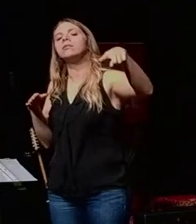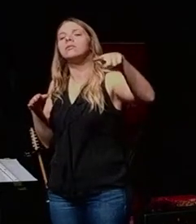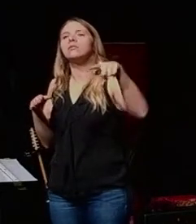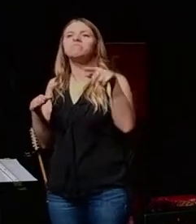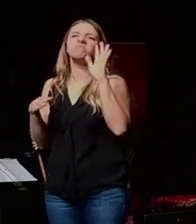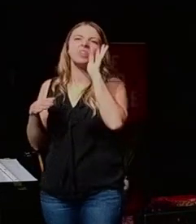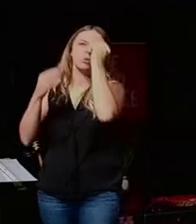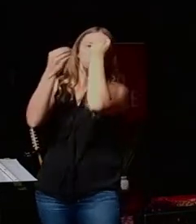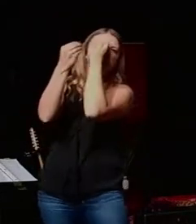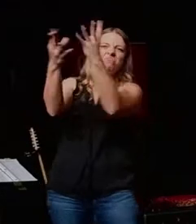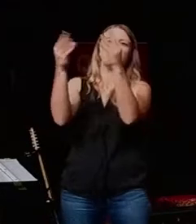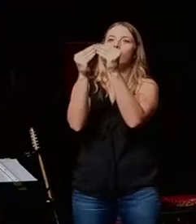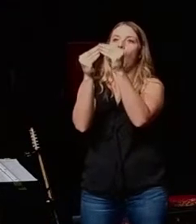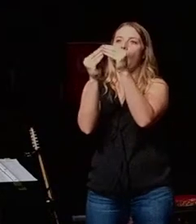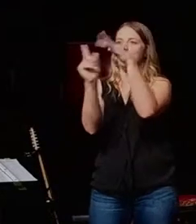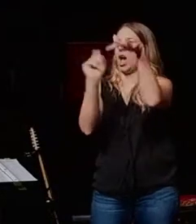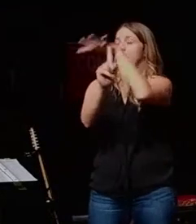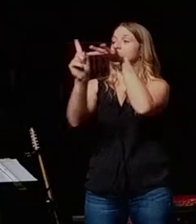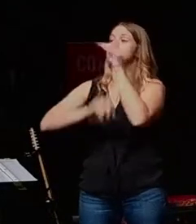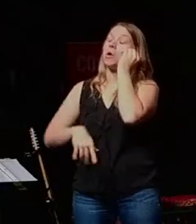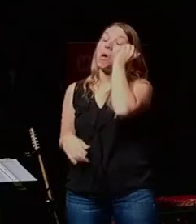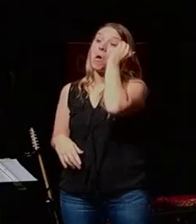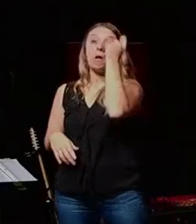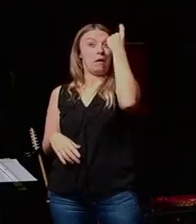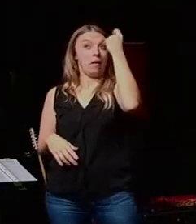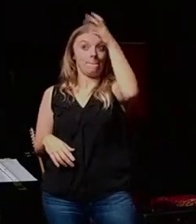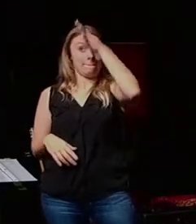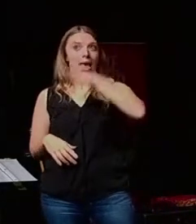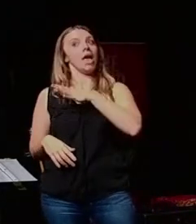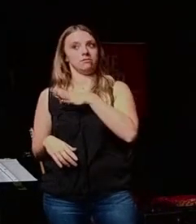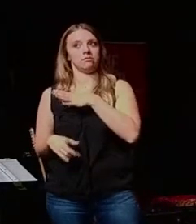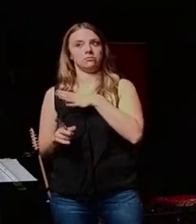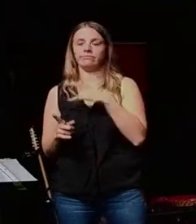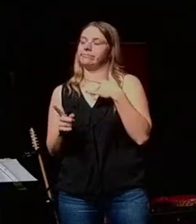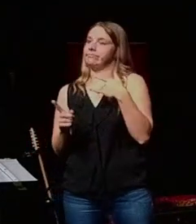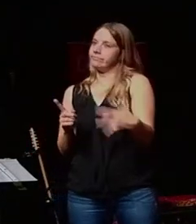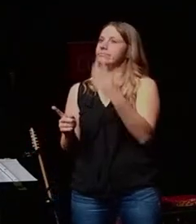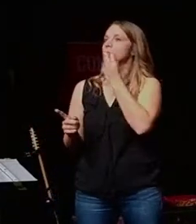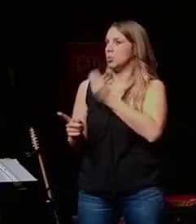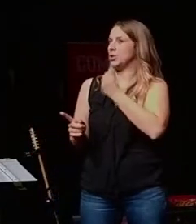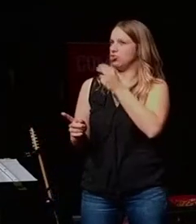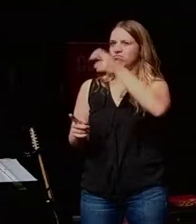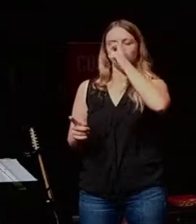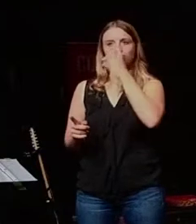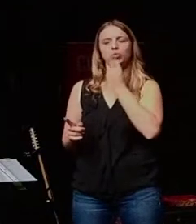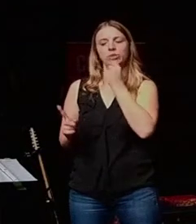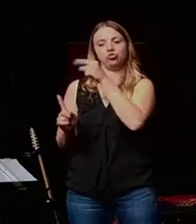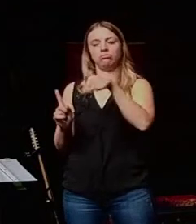just to give you sort of a little bit more of context, know, men, especially of the Jewish kind and of the Pharisaic kind, culturally,